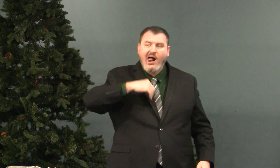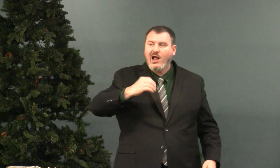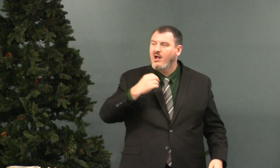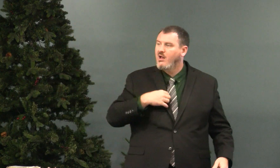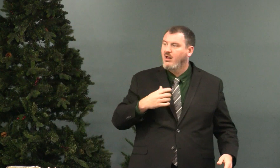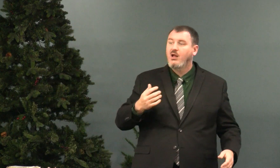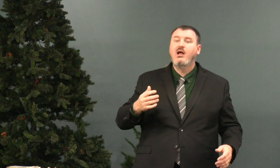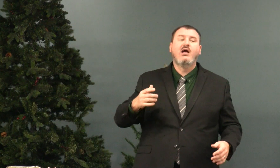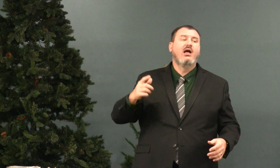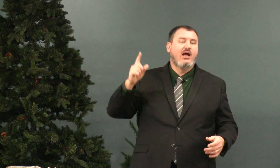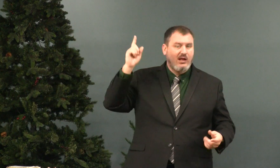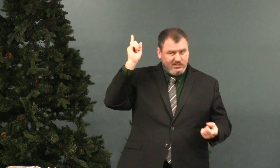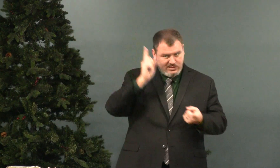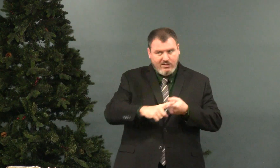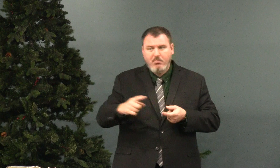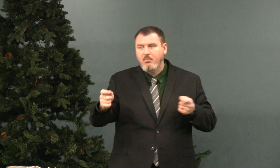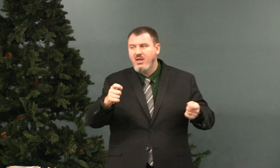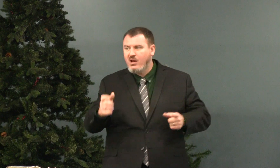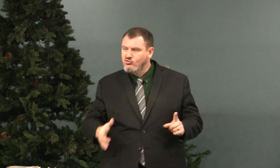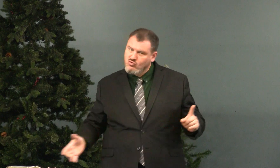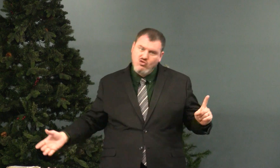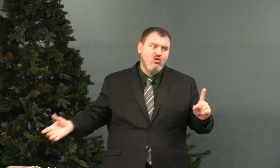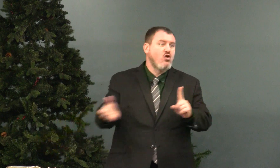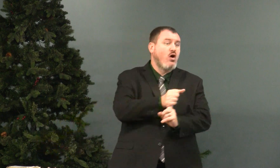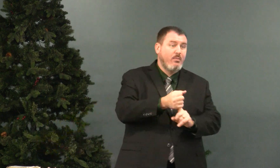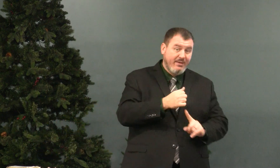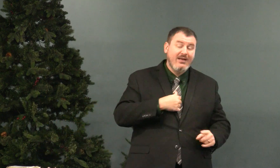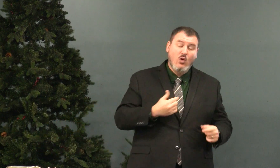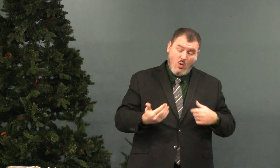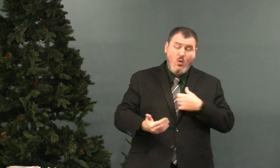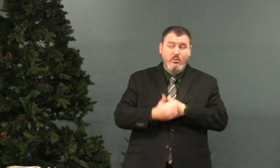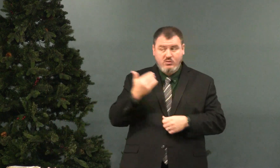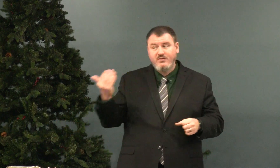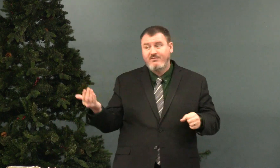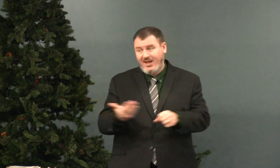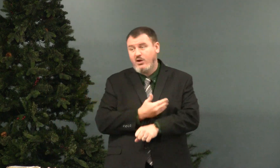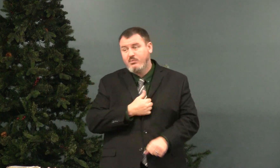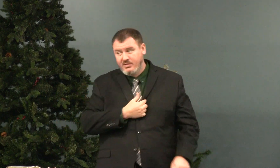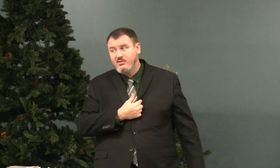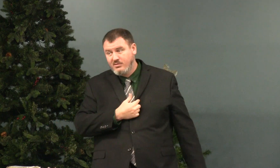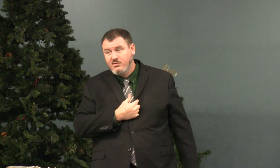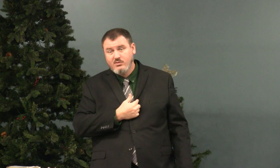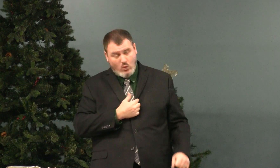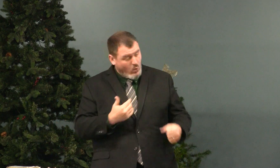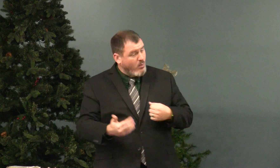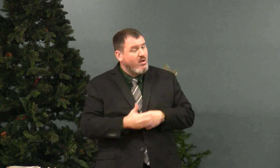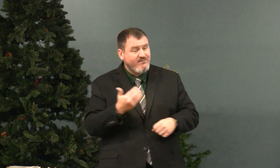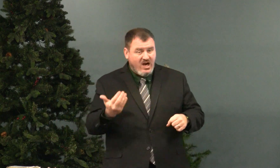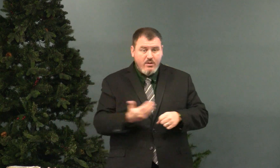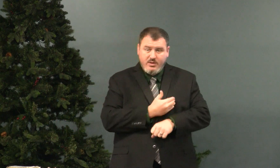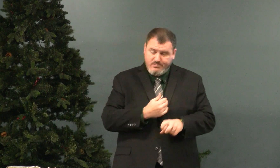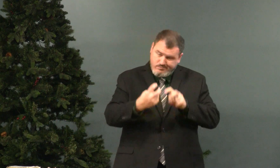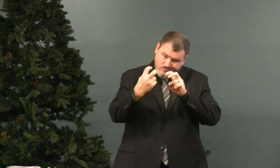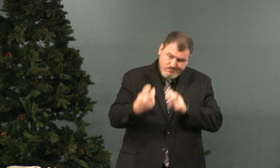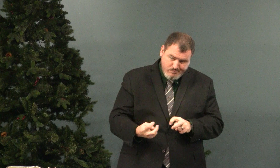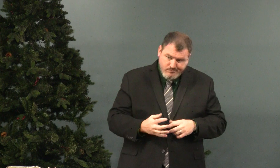I would go out and just put it into my pocket and go out. And the manager caught me and almost fired me. Almost fired me.